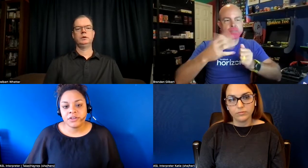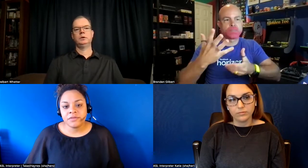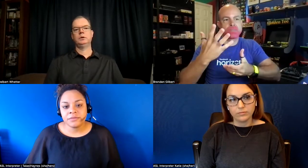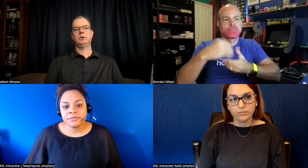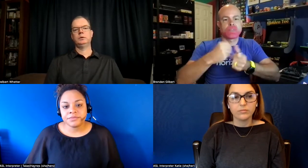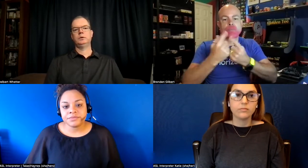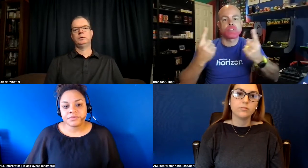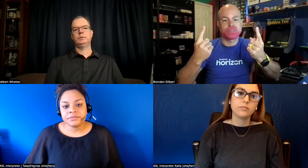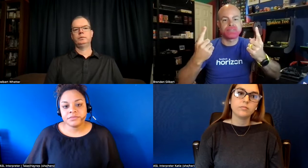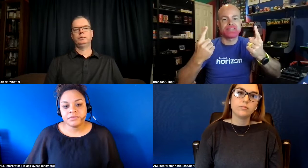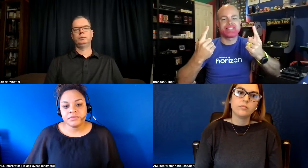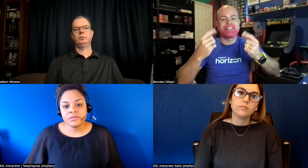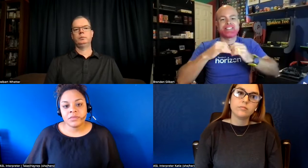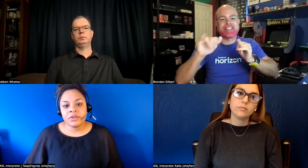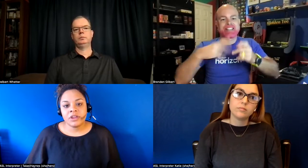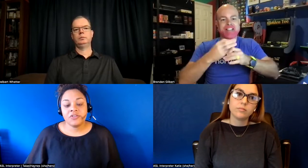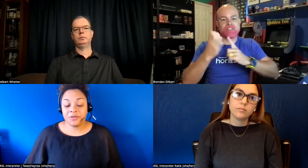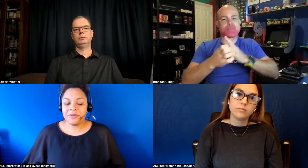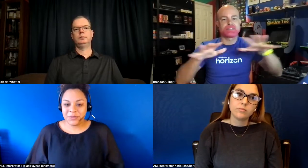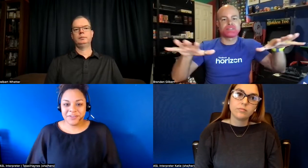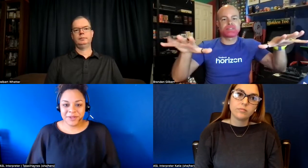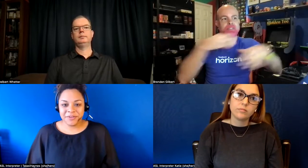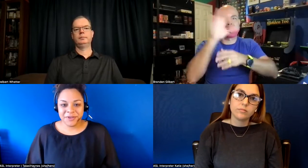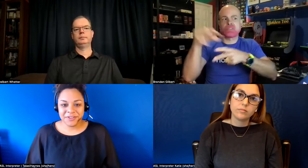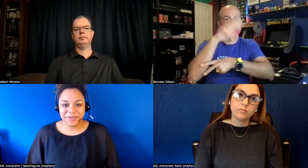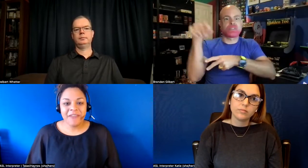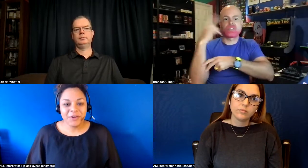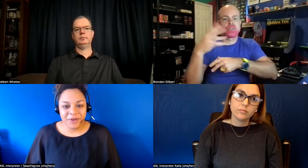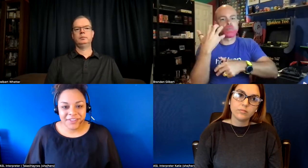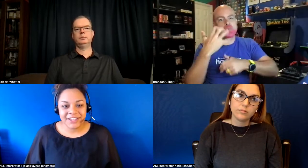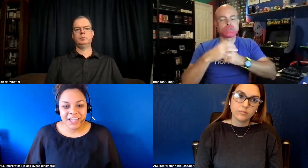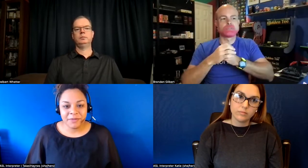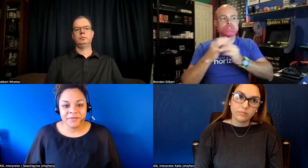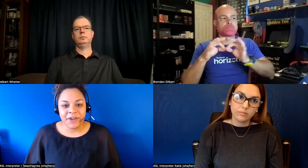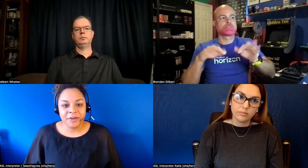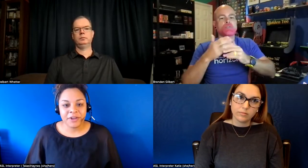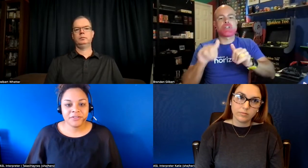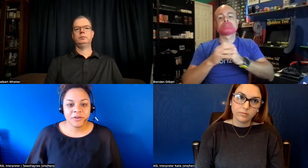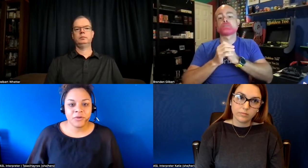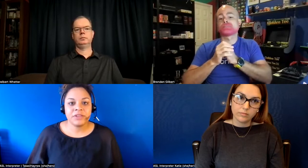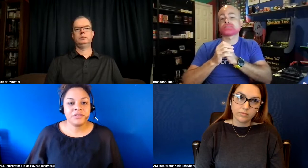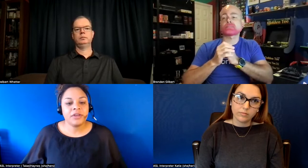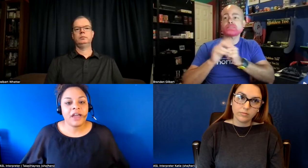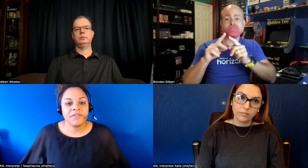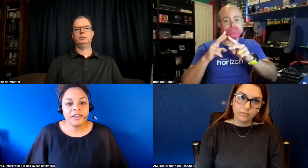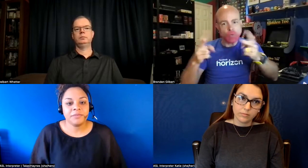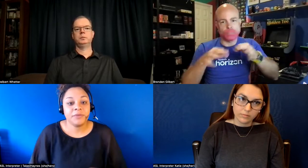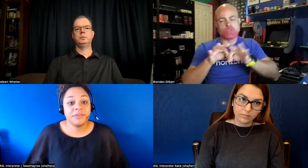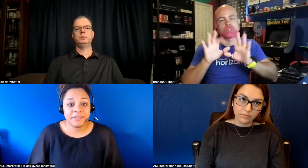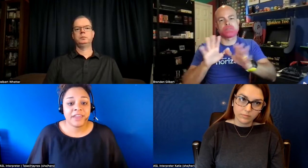and and we need to be able to include everyone in that type of environment so to have that be able to be scanned